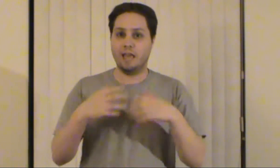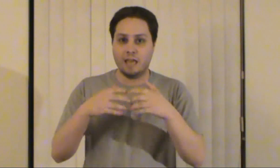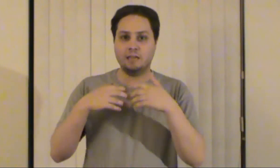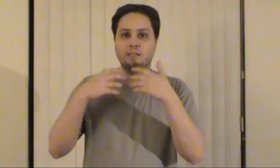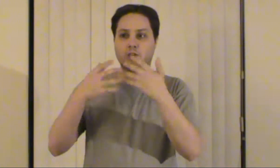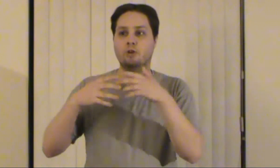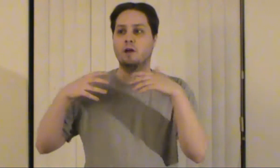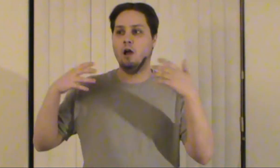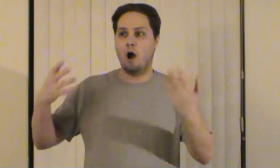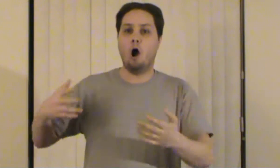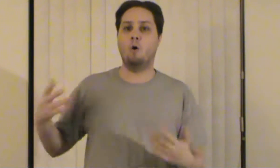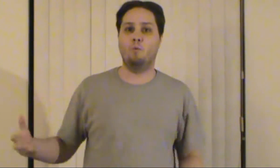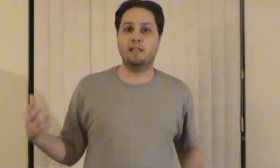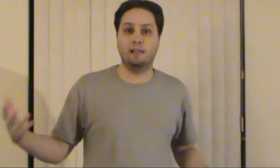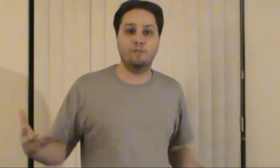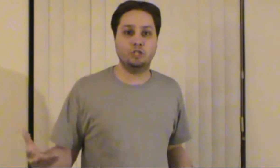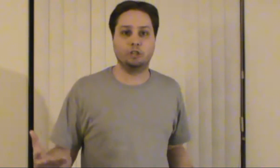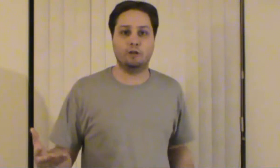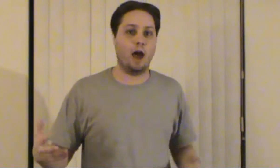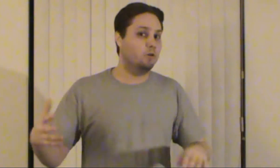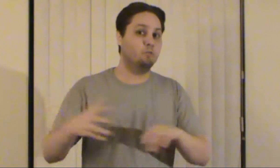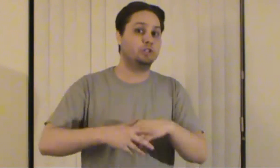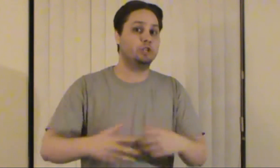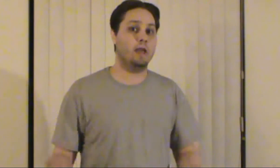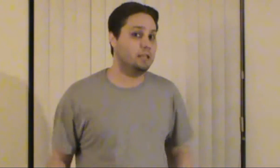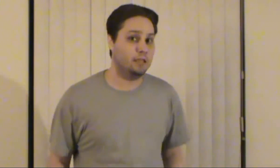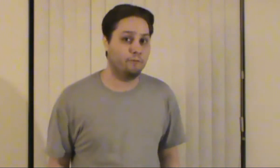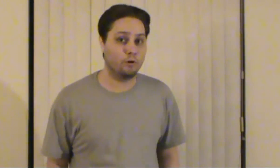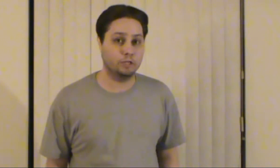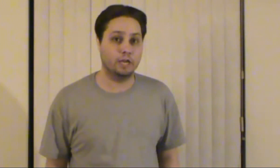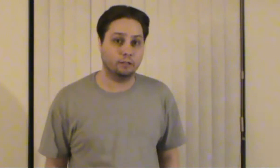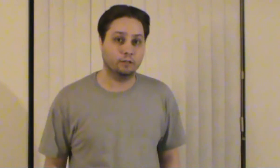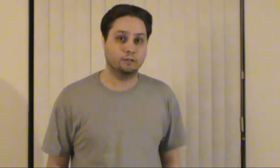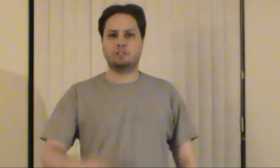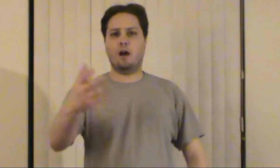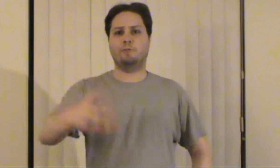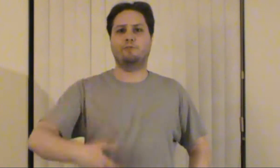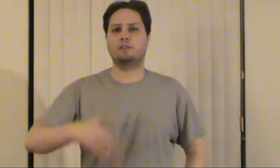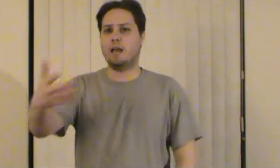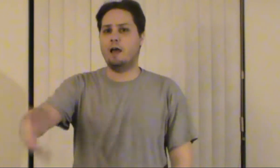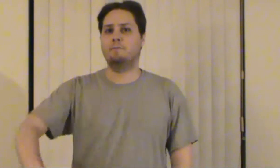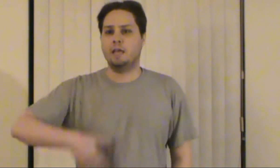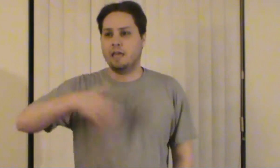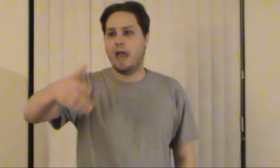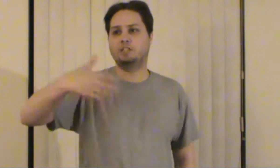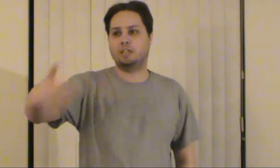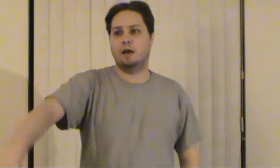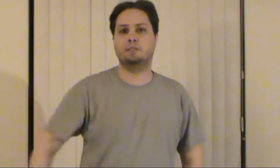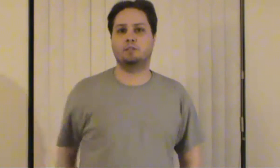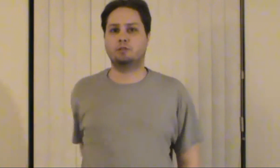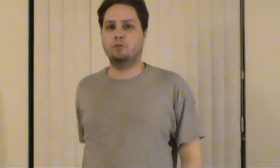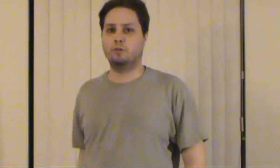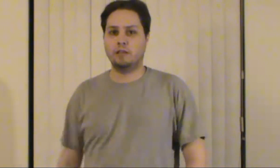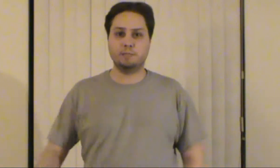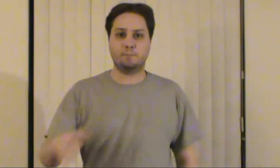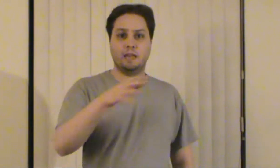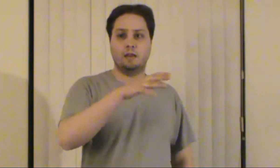into oh we love each other now and we'll do anything for each other first off the first time he actually comes to the school he's been